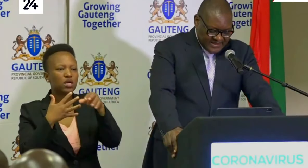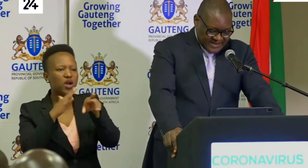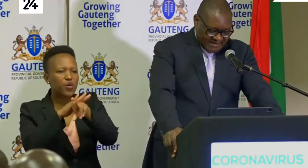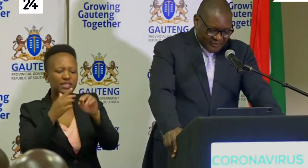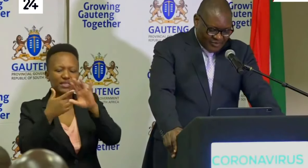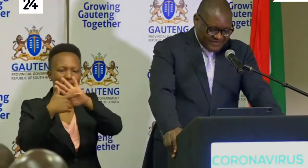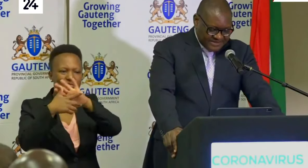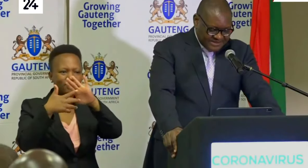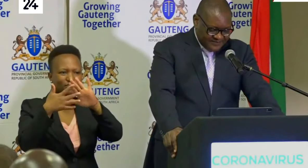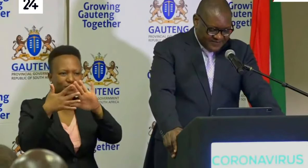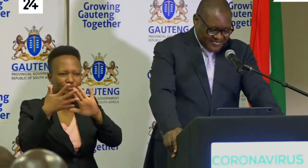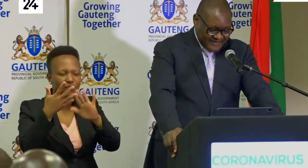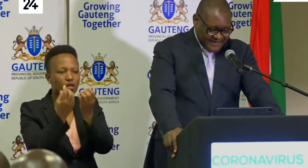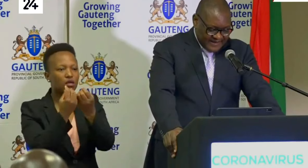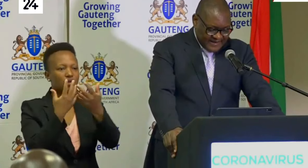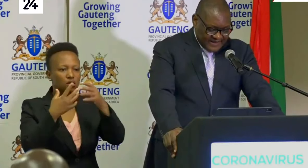in our province.